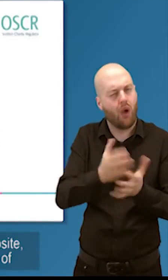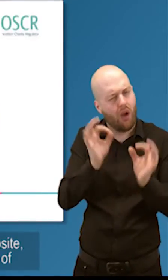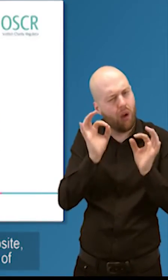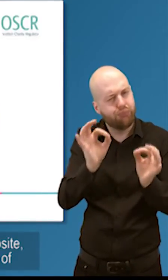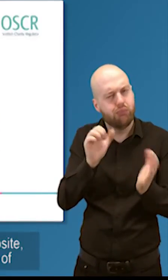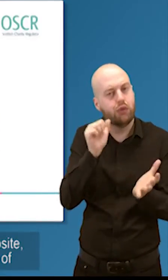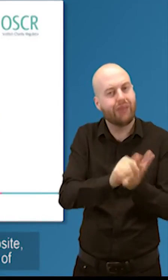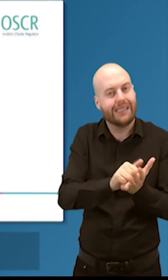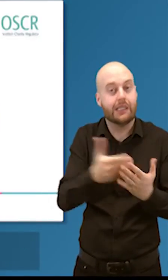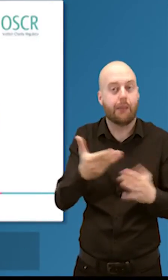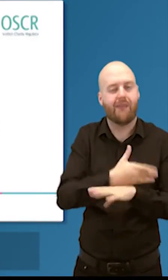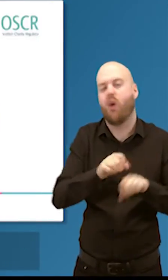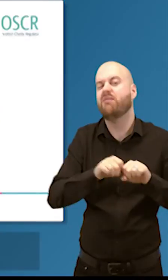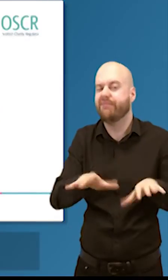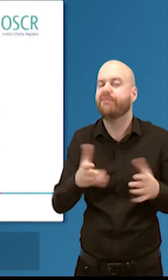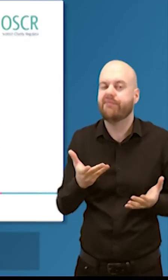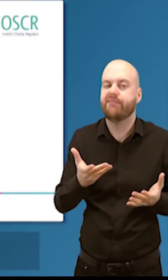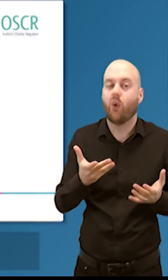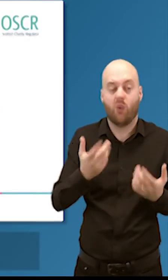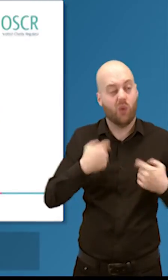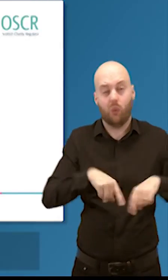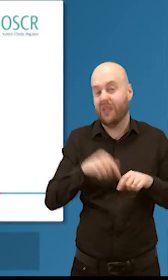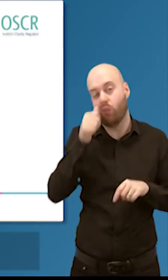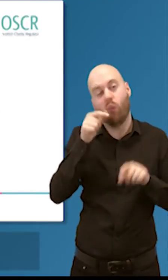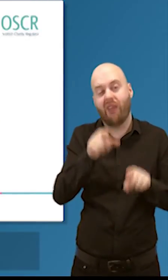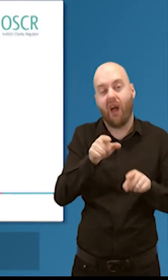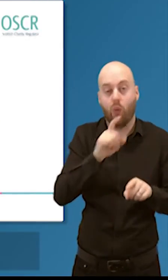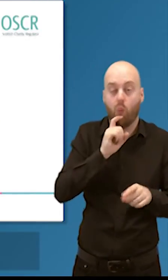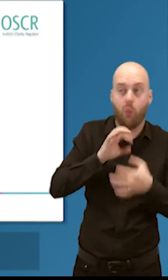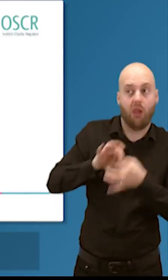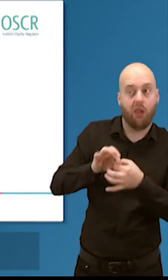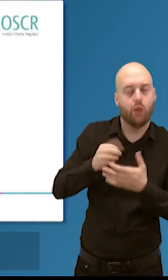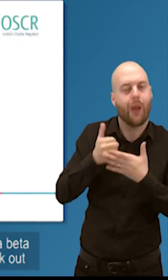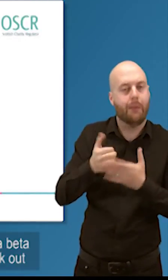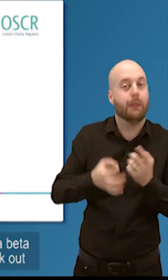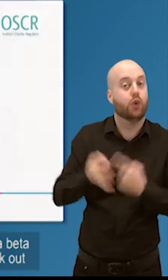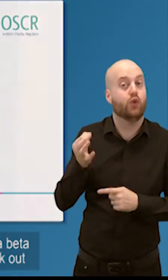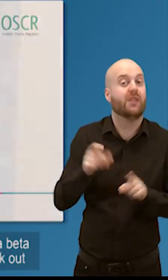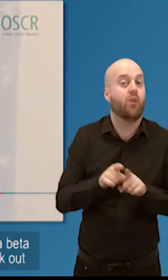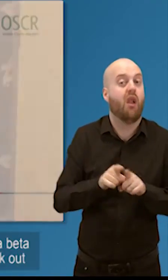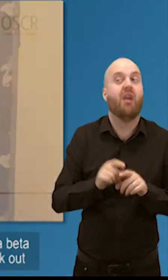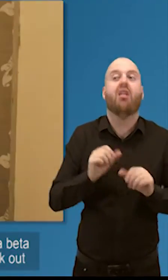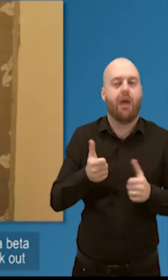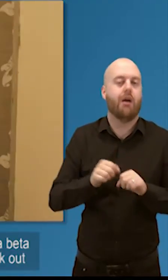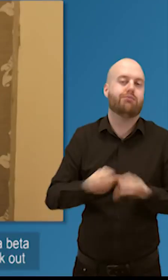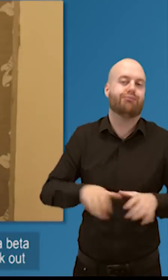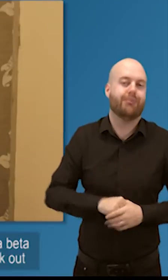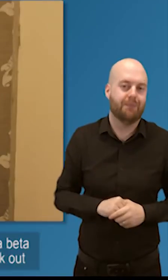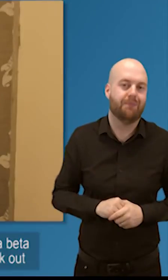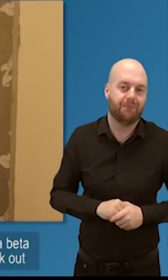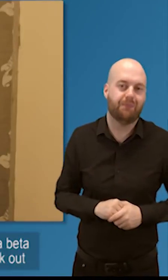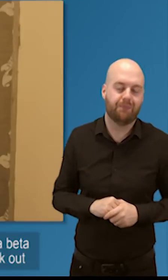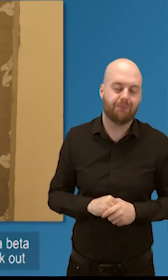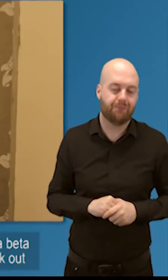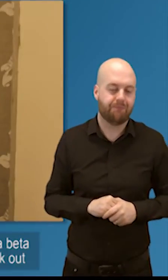thinking of becoming a charity and investment guidance the other thing that we've been doing is we have a beta version